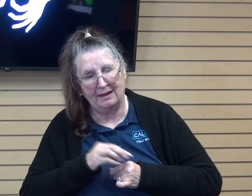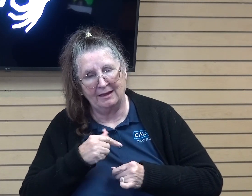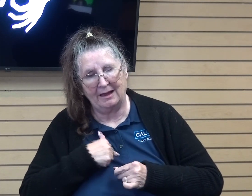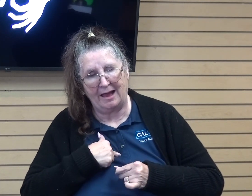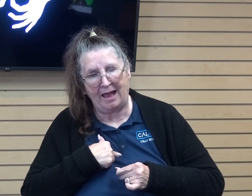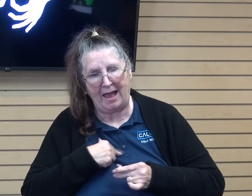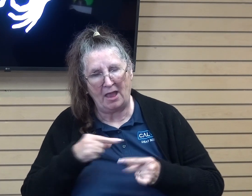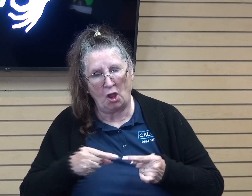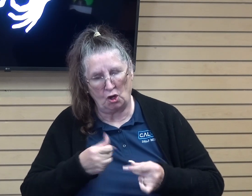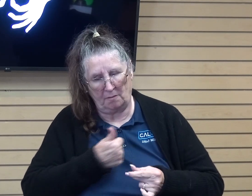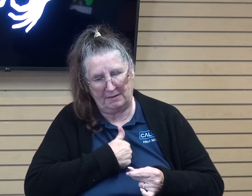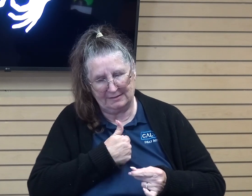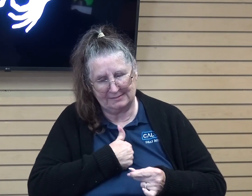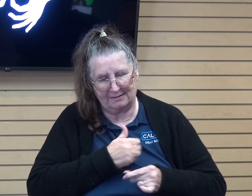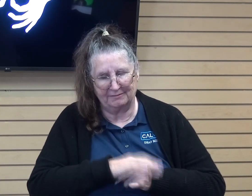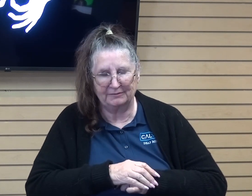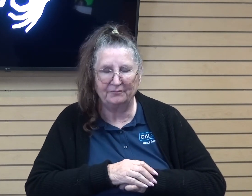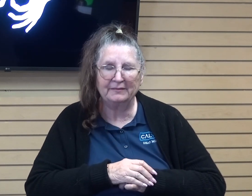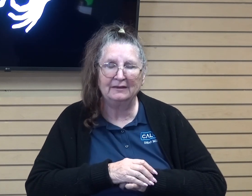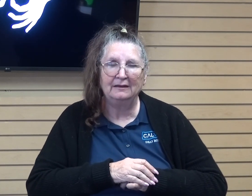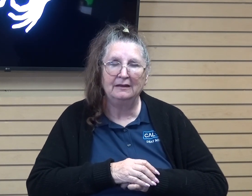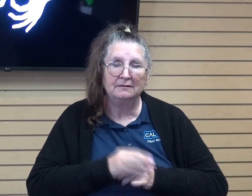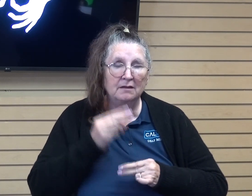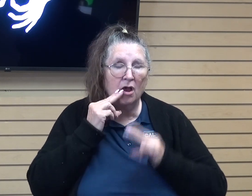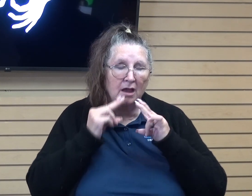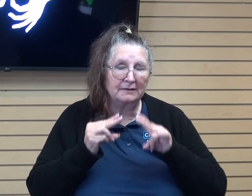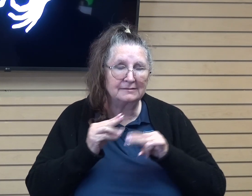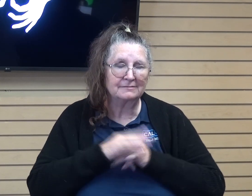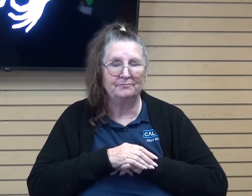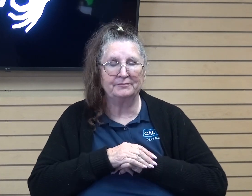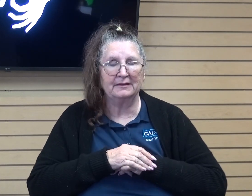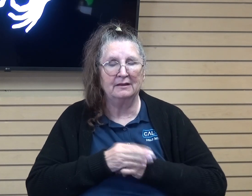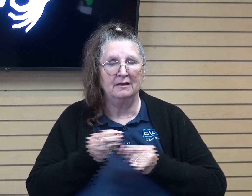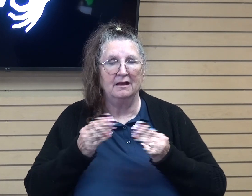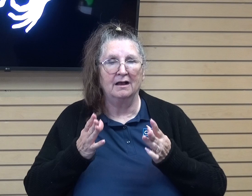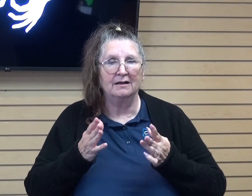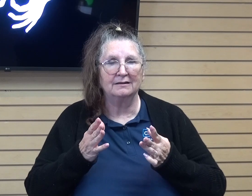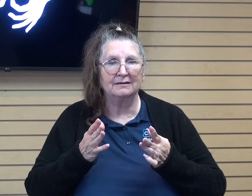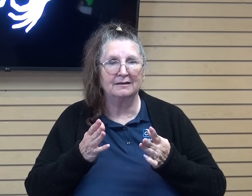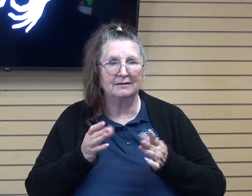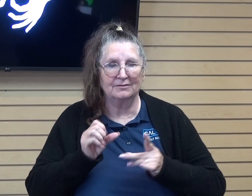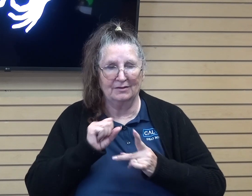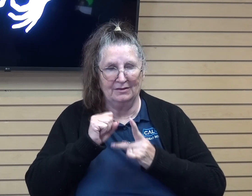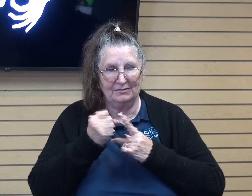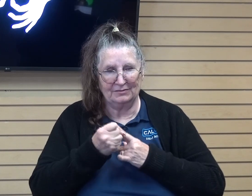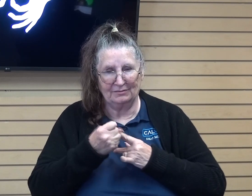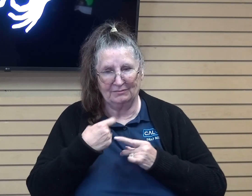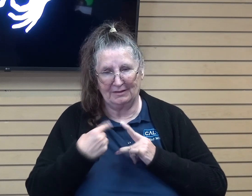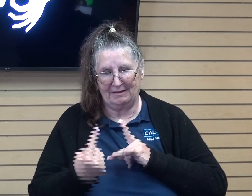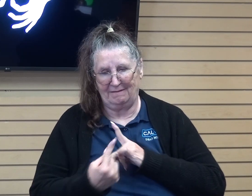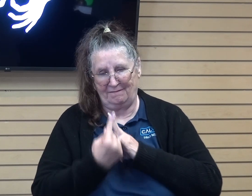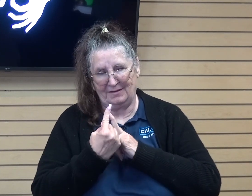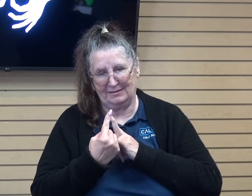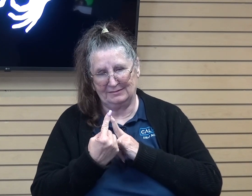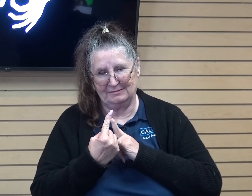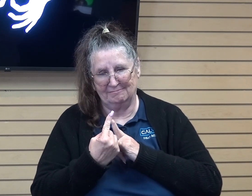my thought not to come down on myself. But just to be honest that a lot of the, you know, circumstances I face mostly are self